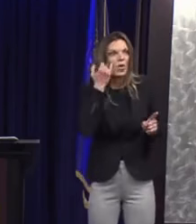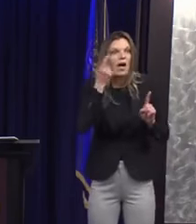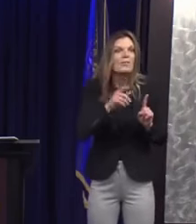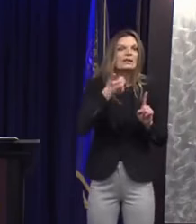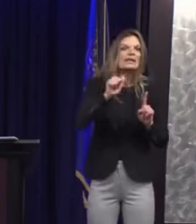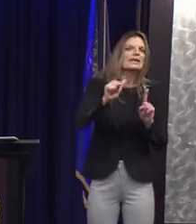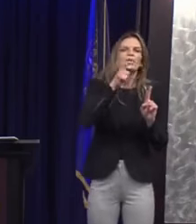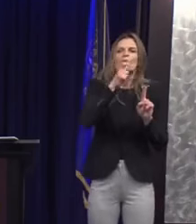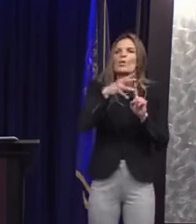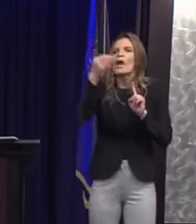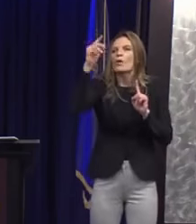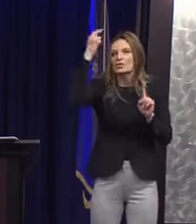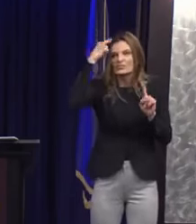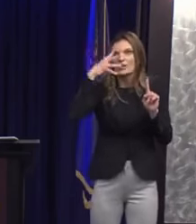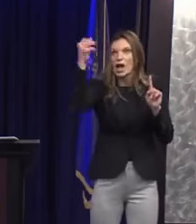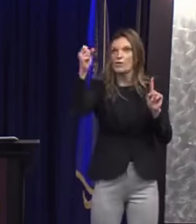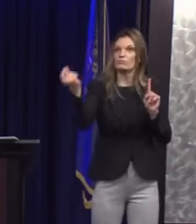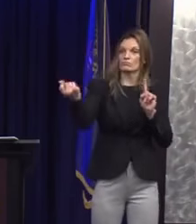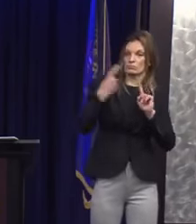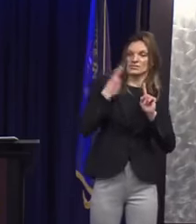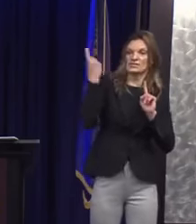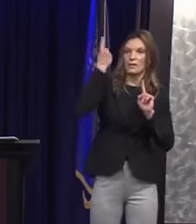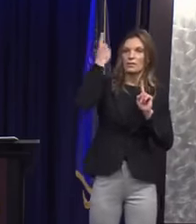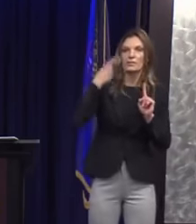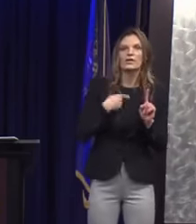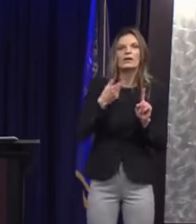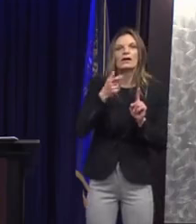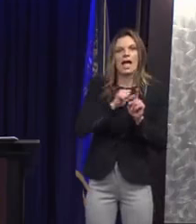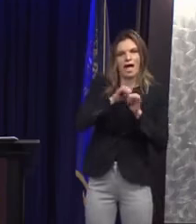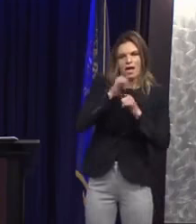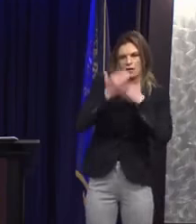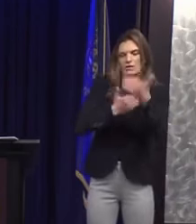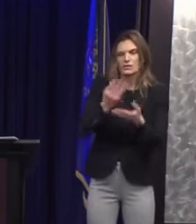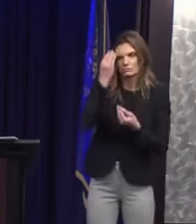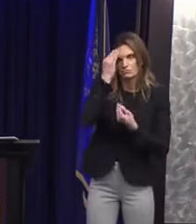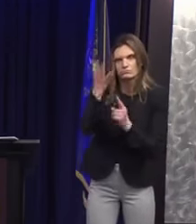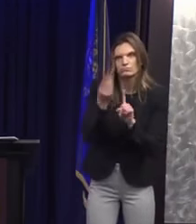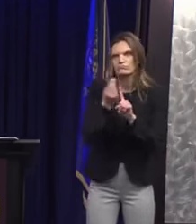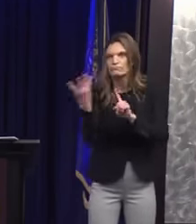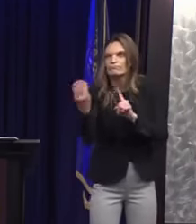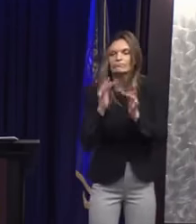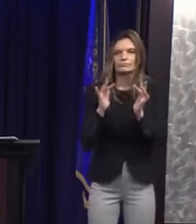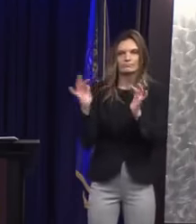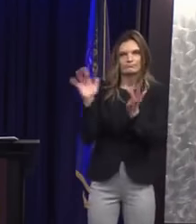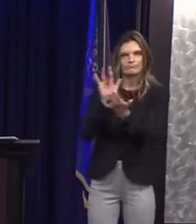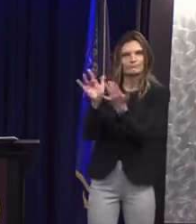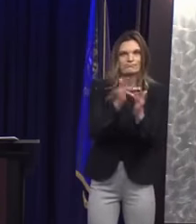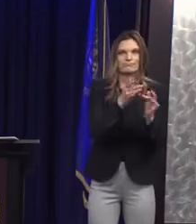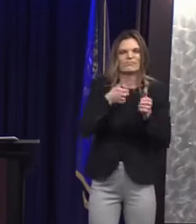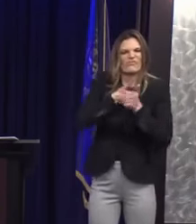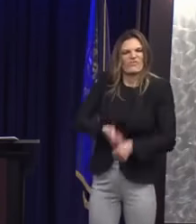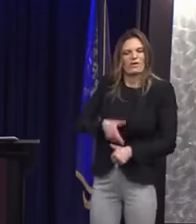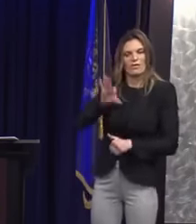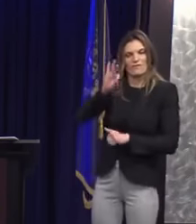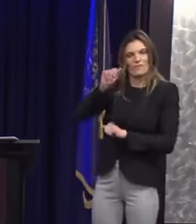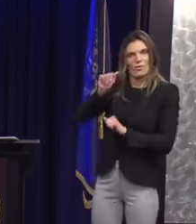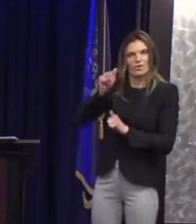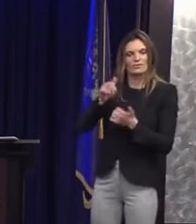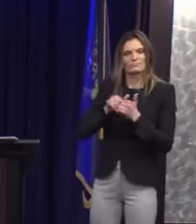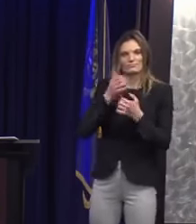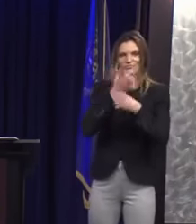records requests, including those made pursuant to the Michigan Freedom of Information Act.